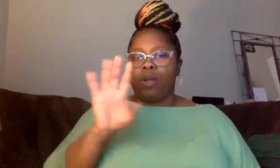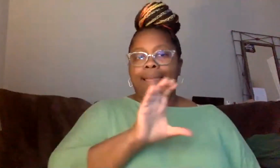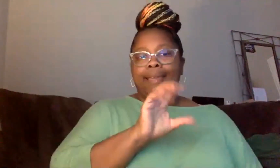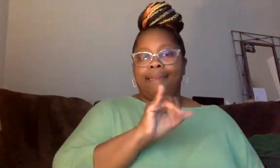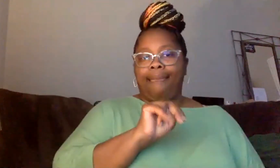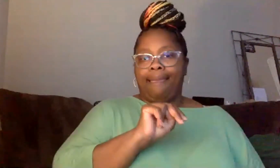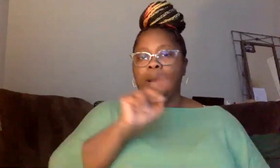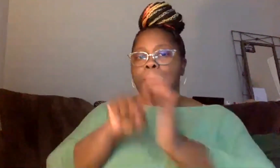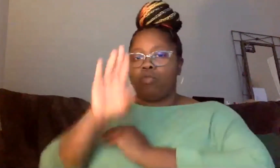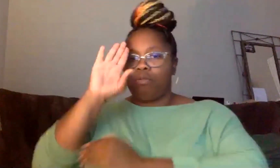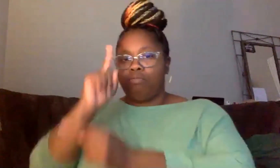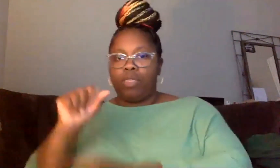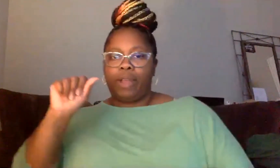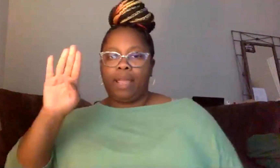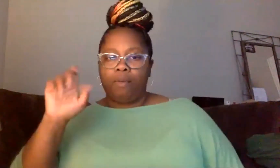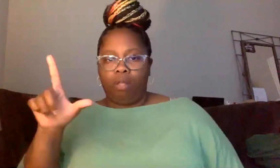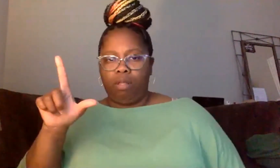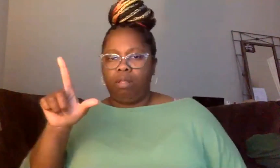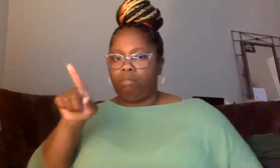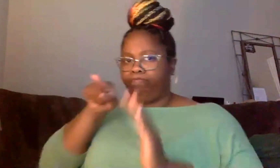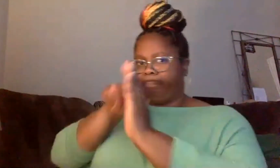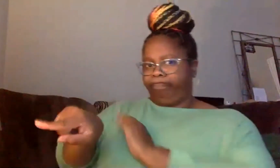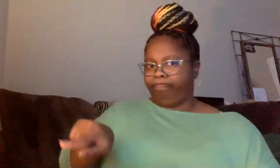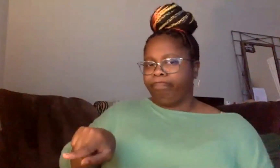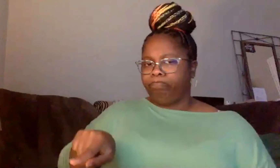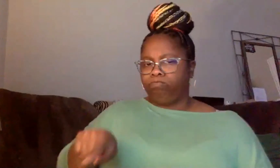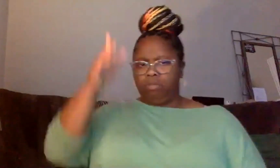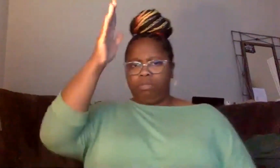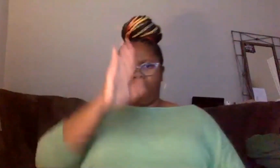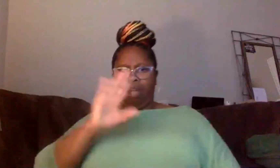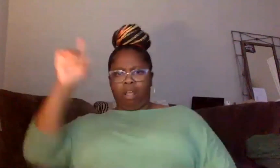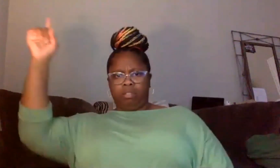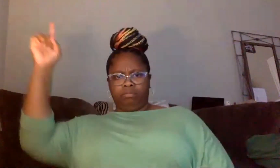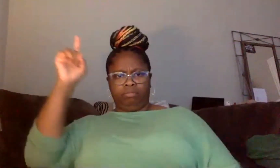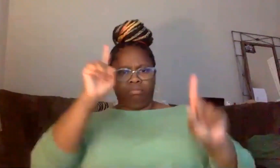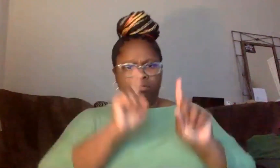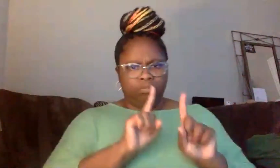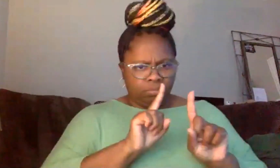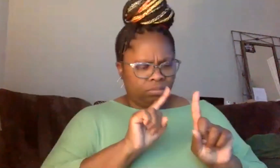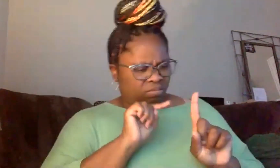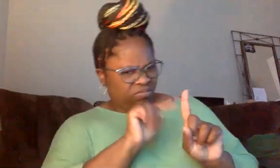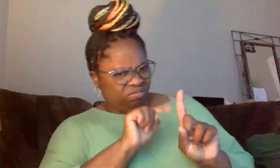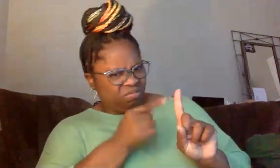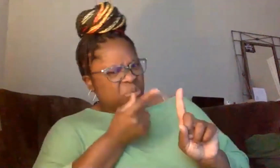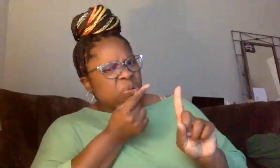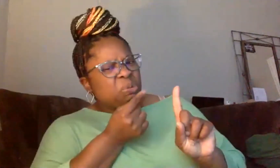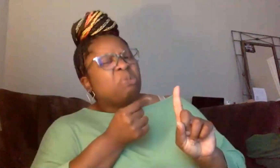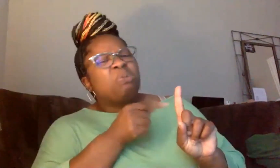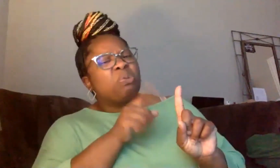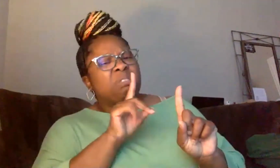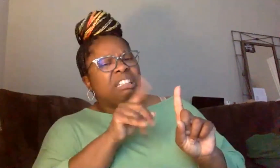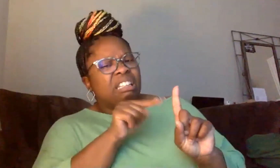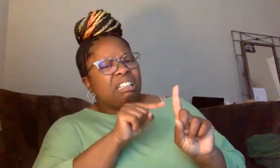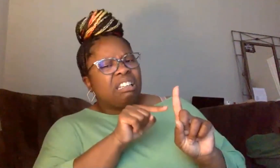brother, Abel. And God shows up and speaks to Cain. And he says, what have you done? And